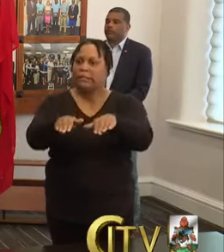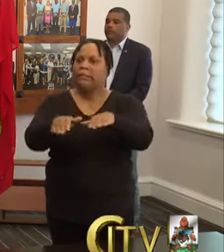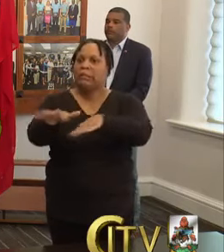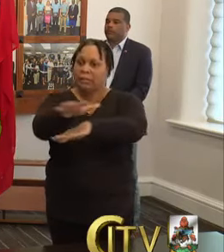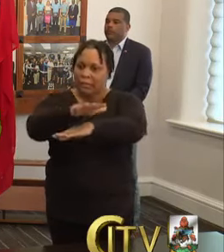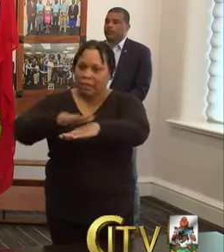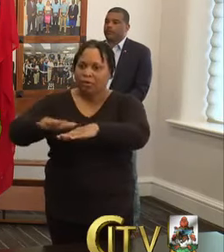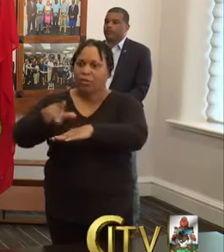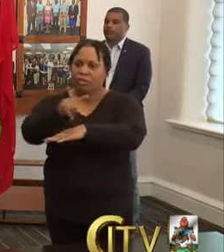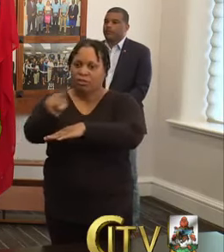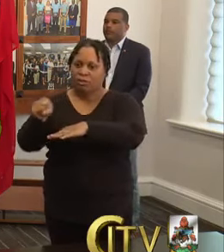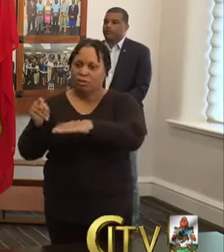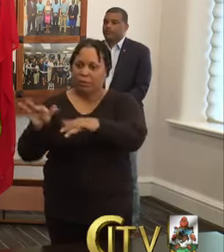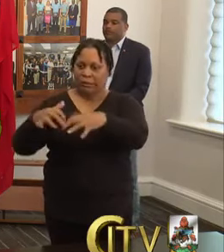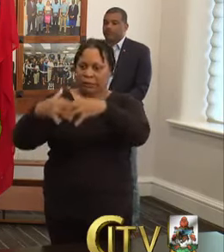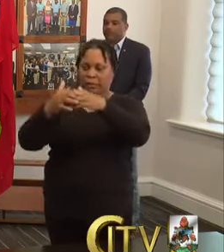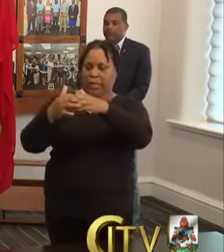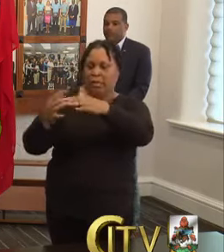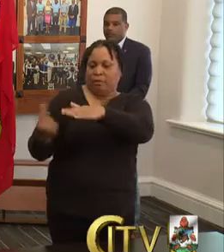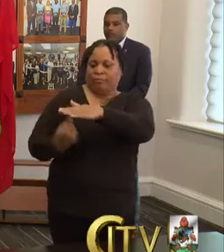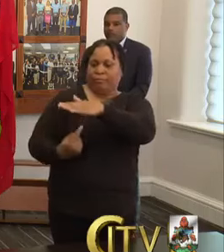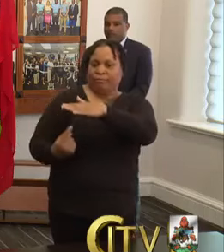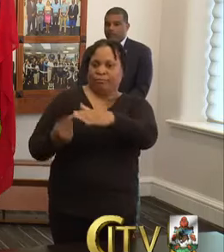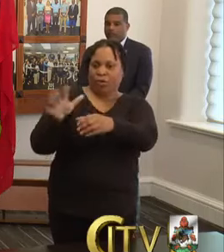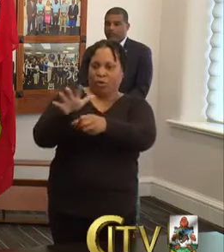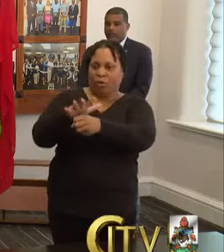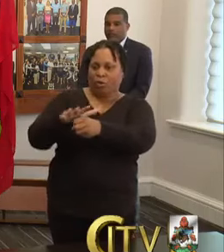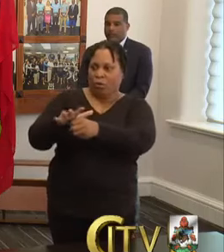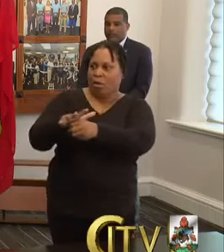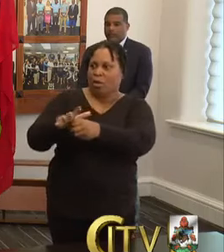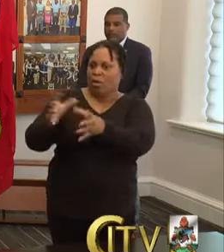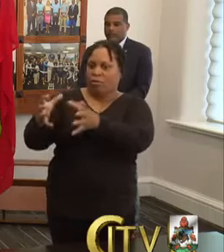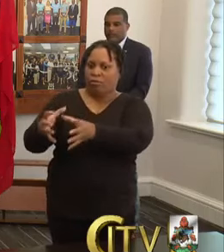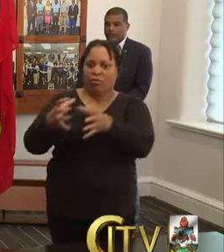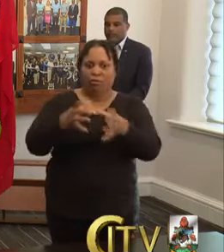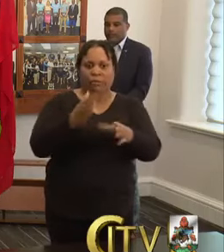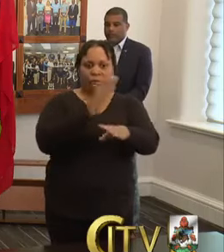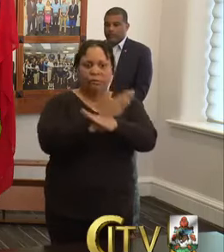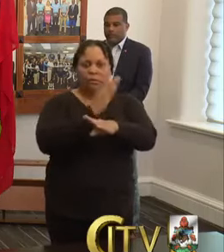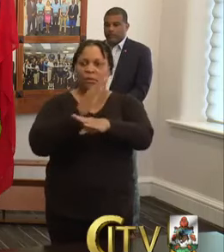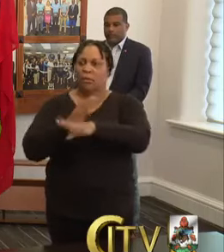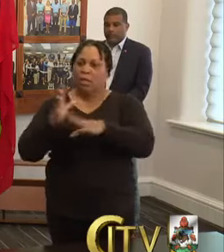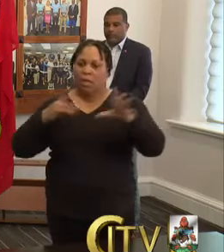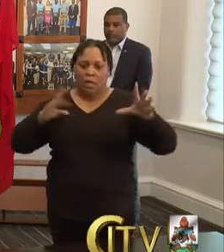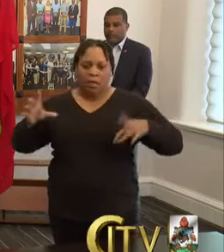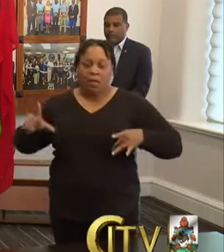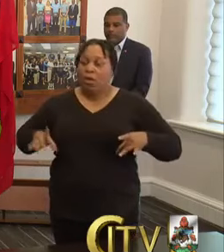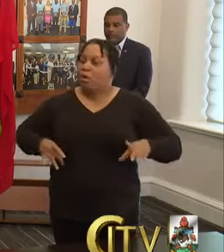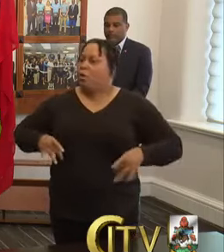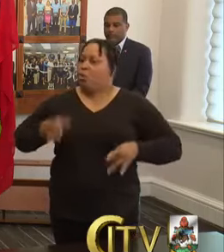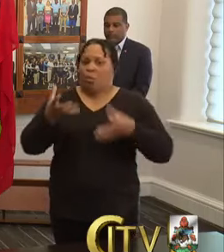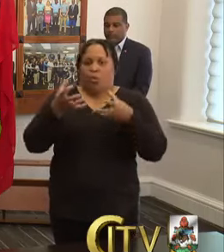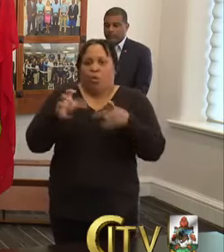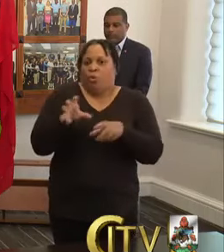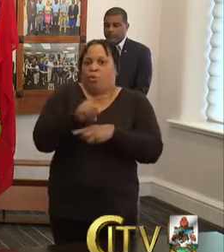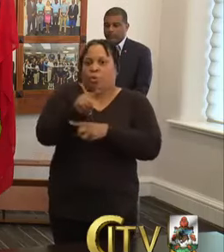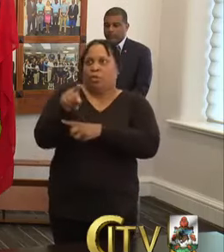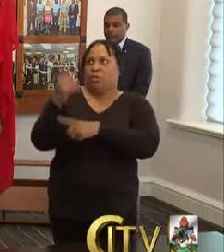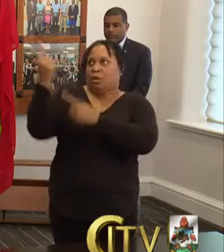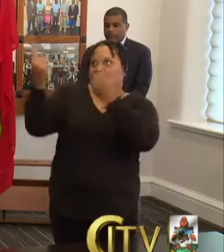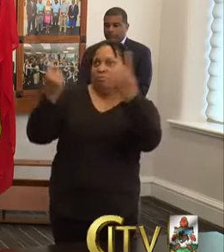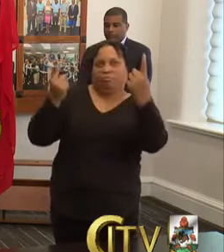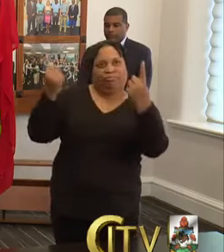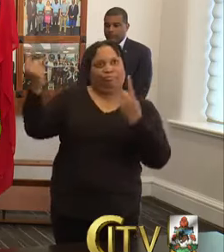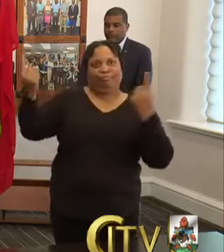uh, quarantine facility to reduce the risk of any further onward transmission. The last thing we'd want is persons to be coming, uh, from the United Kingdom